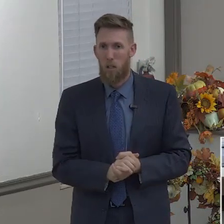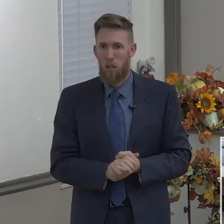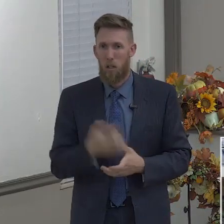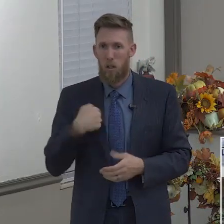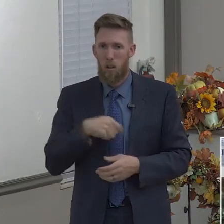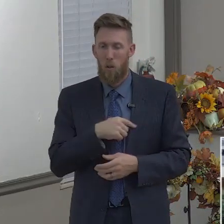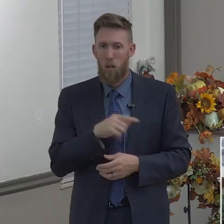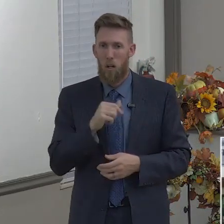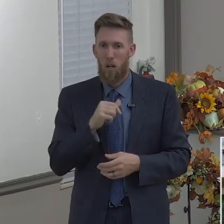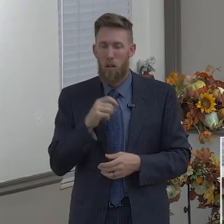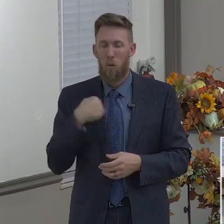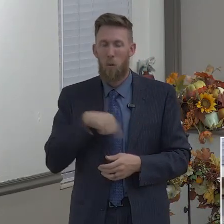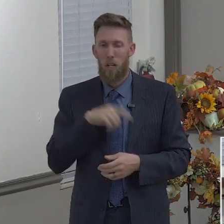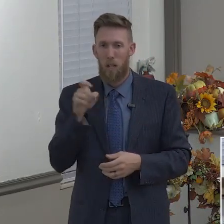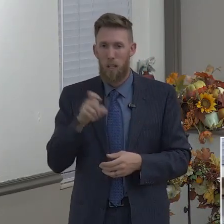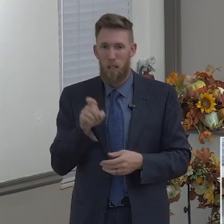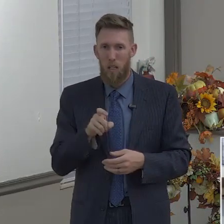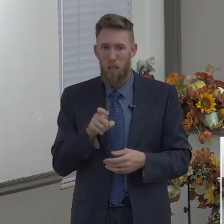to the voice of God.